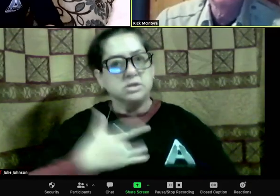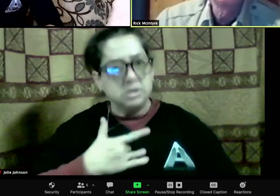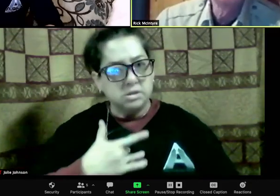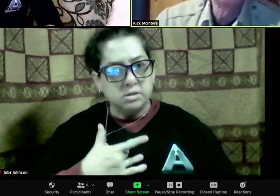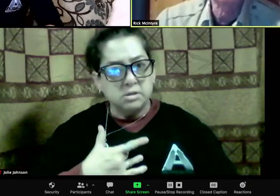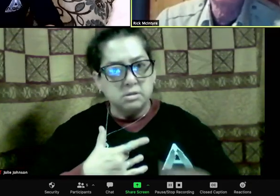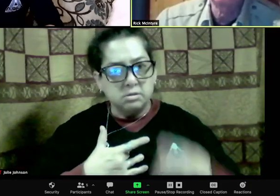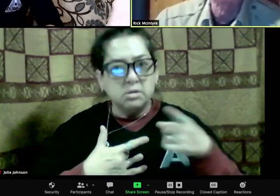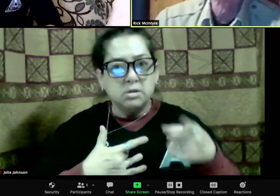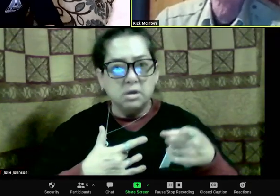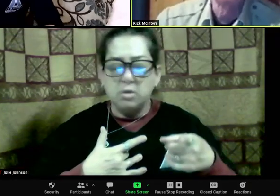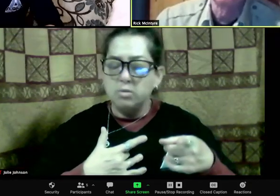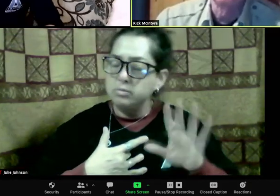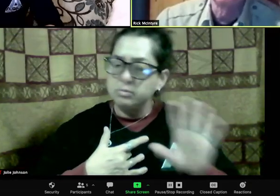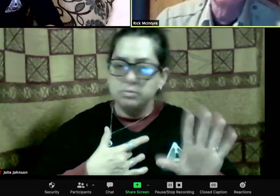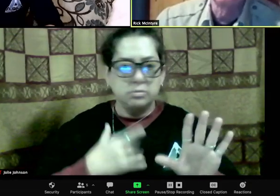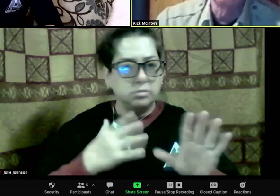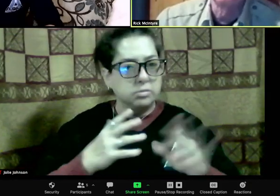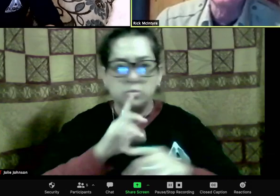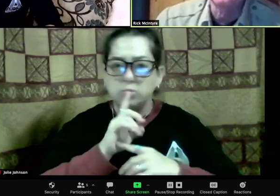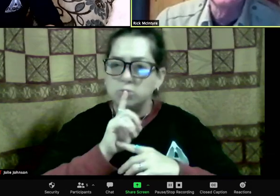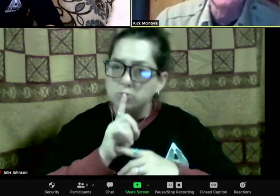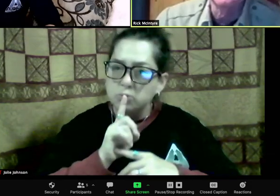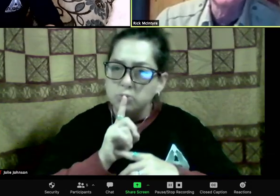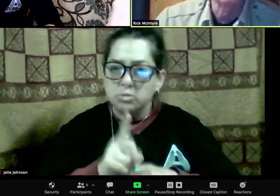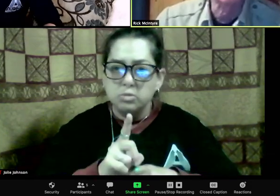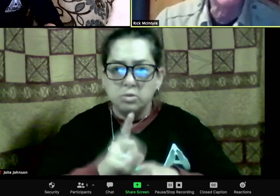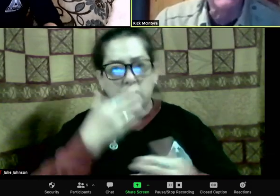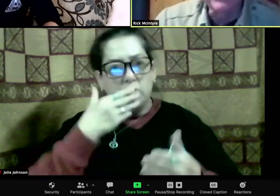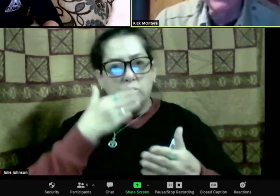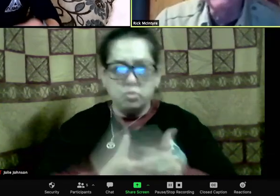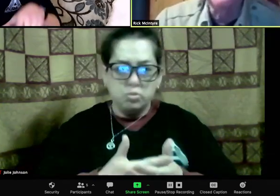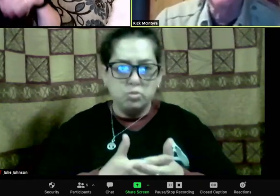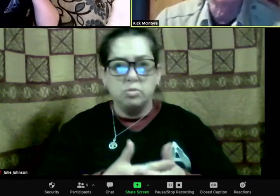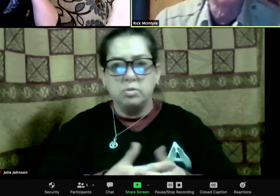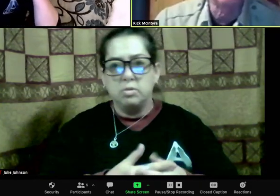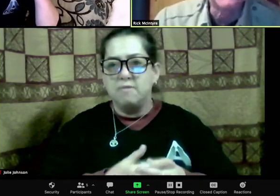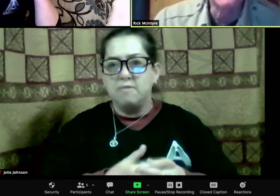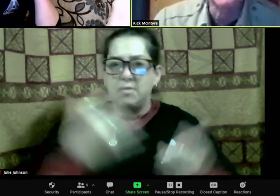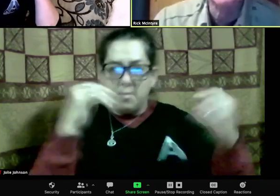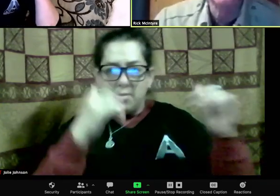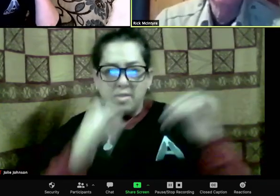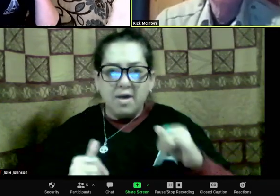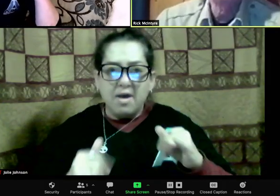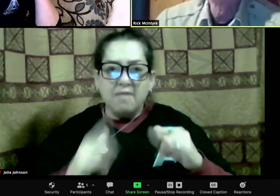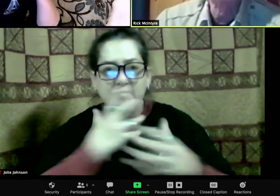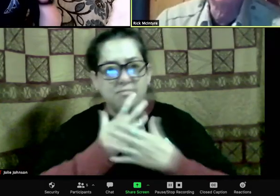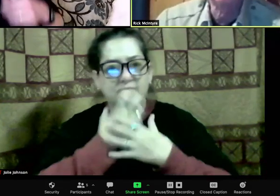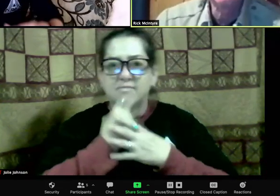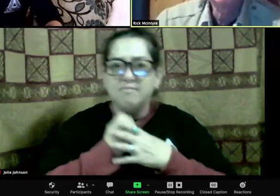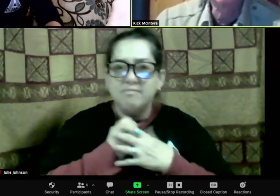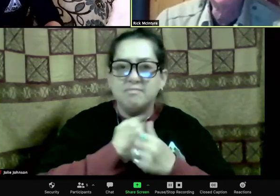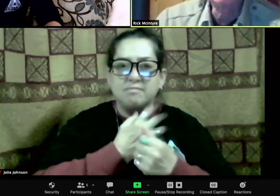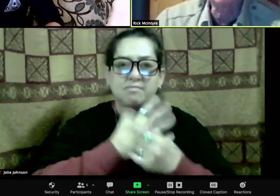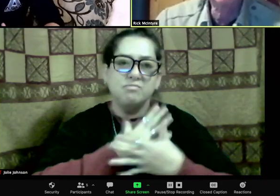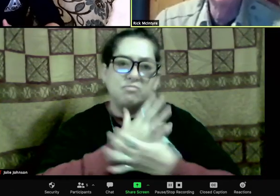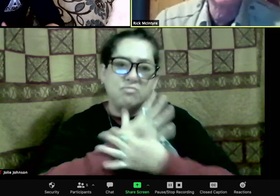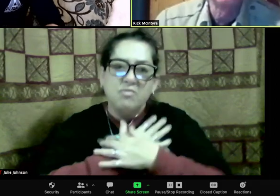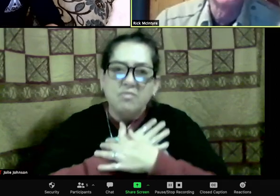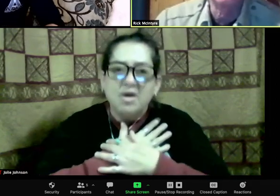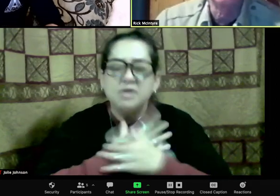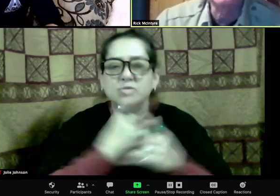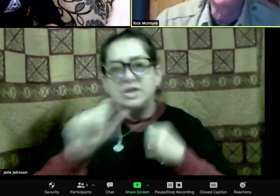They had never raised pups before. Most young adult wolves, by the time that they have pups themselves, have been